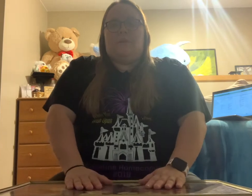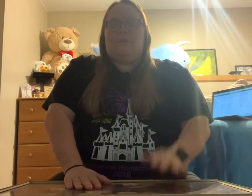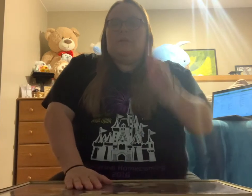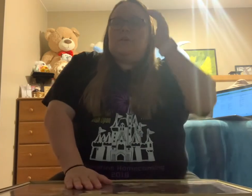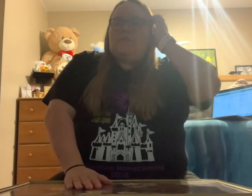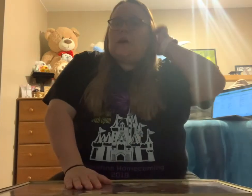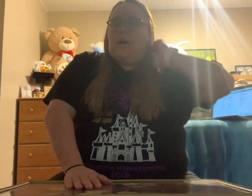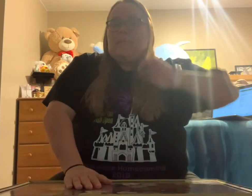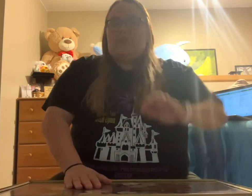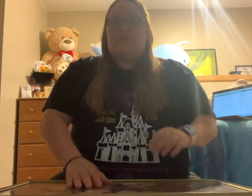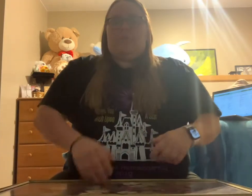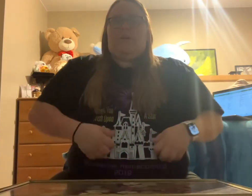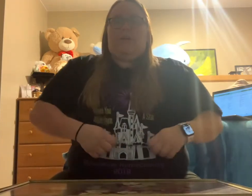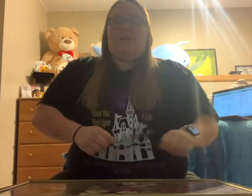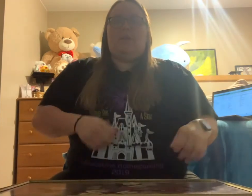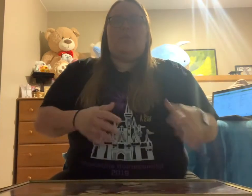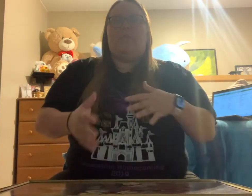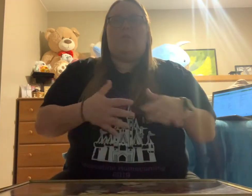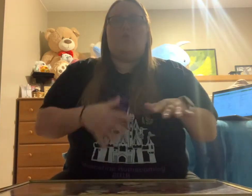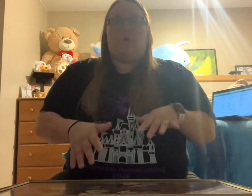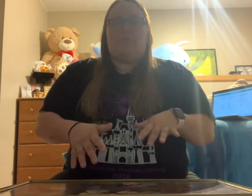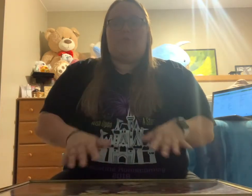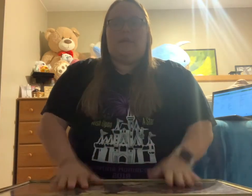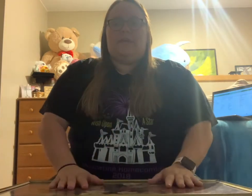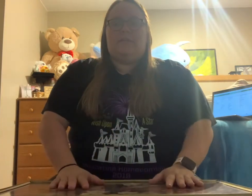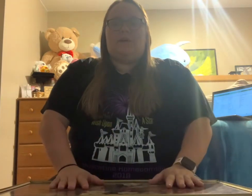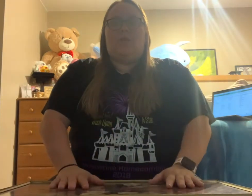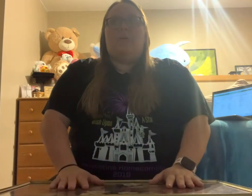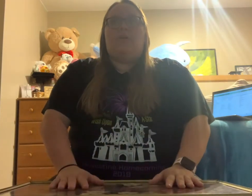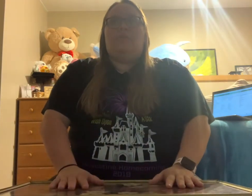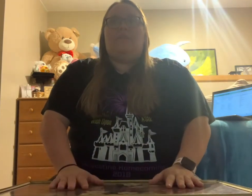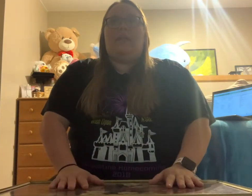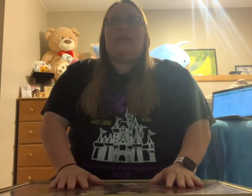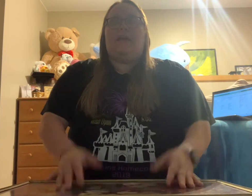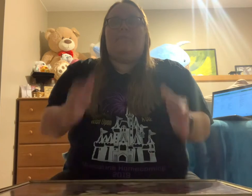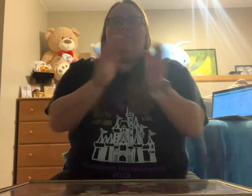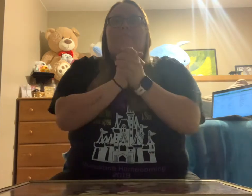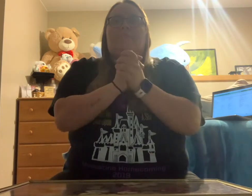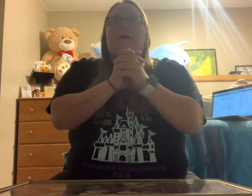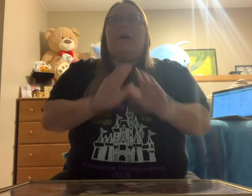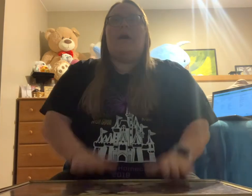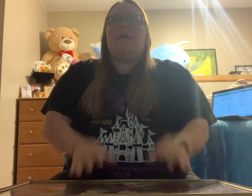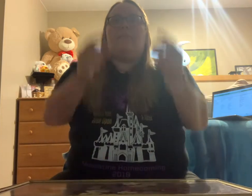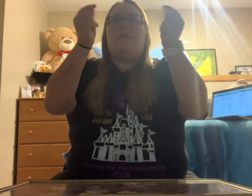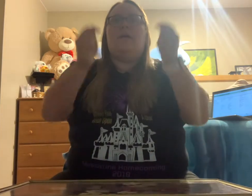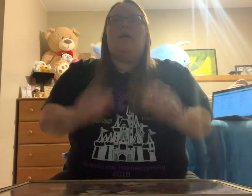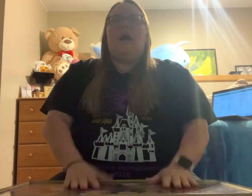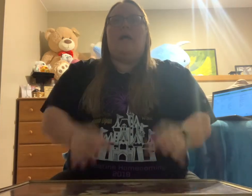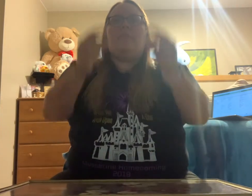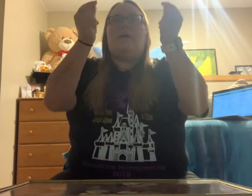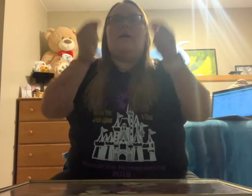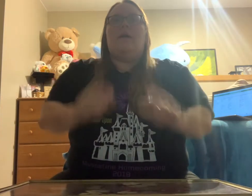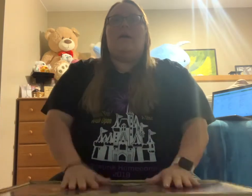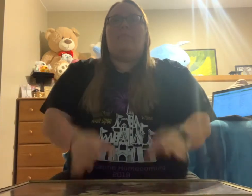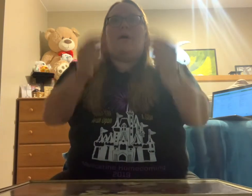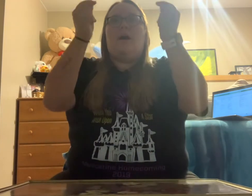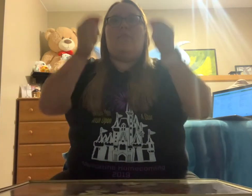So I'm gonna do that one a little bit more normal speed. So, ready, up, up, up on the